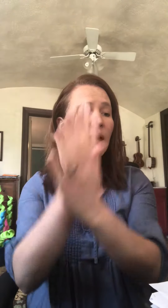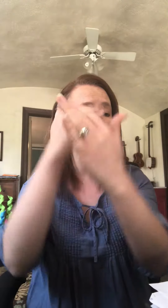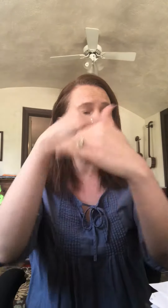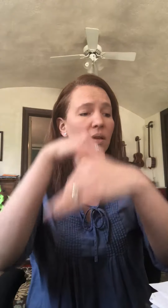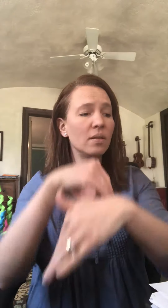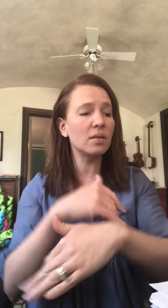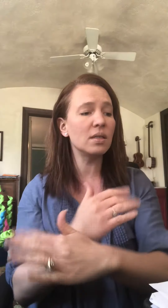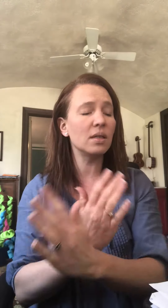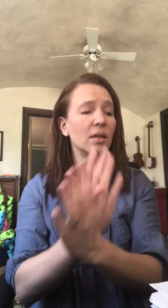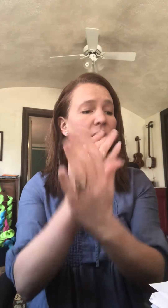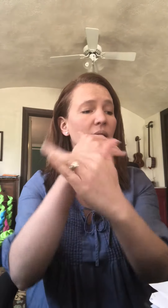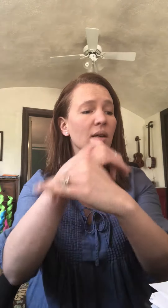sea